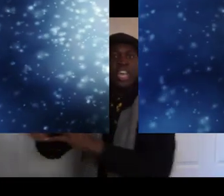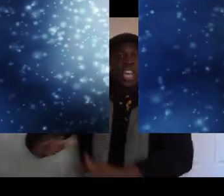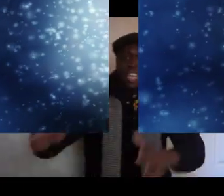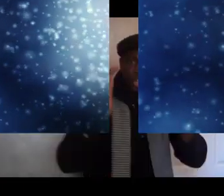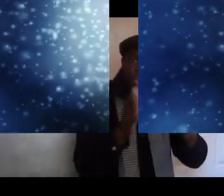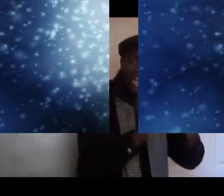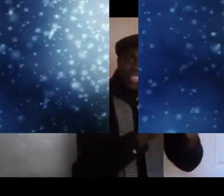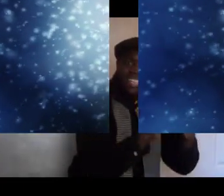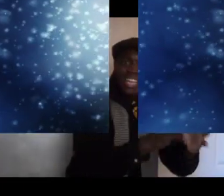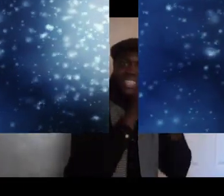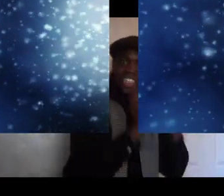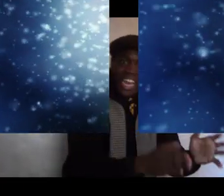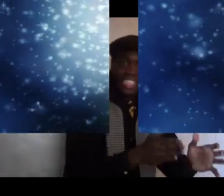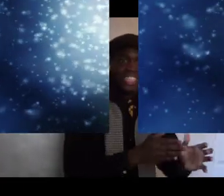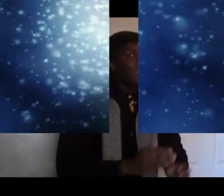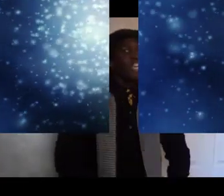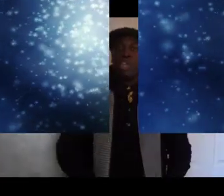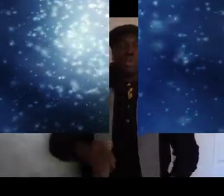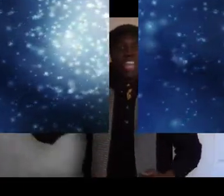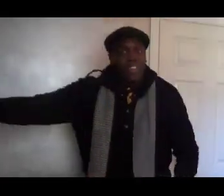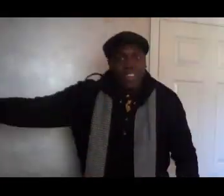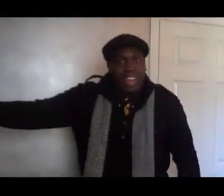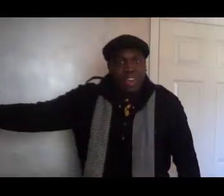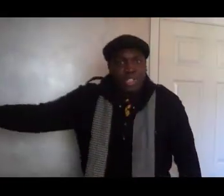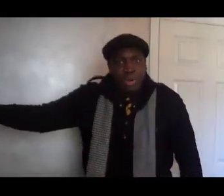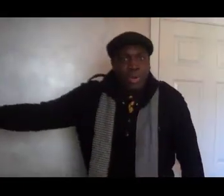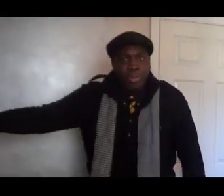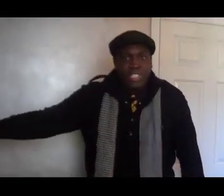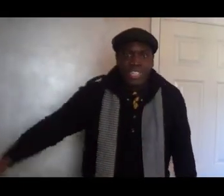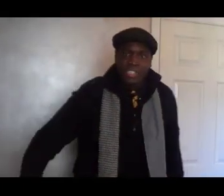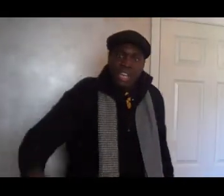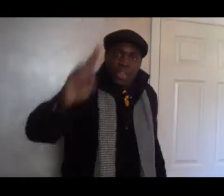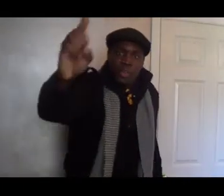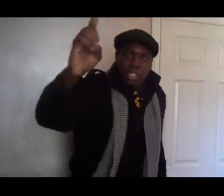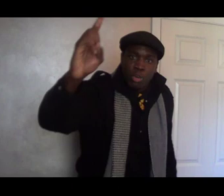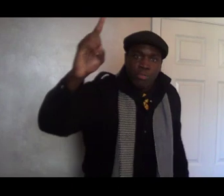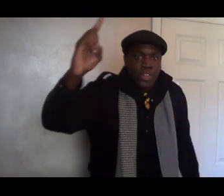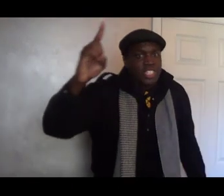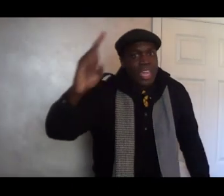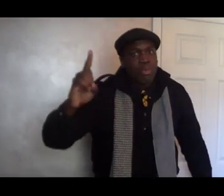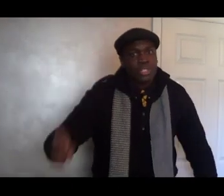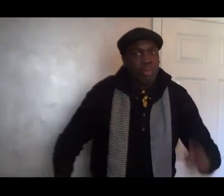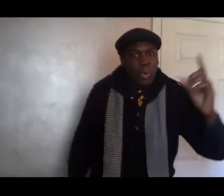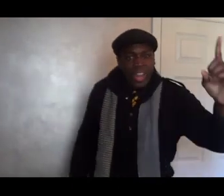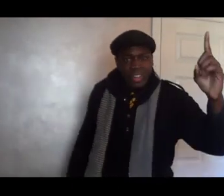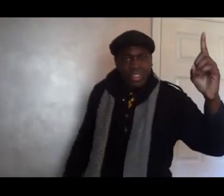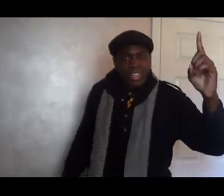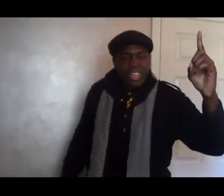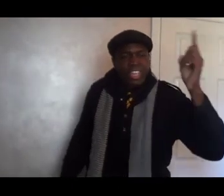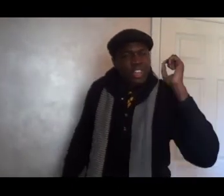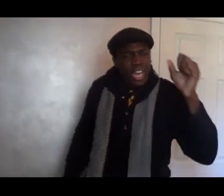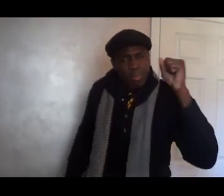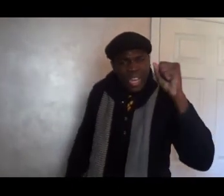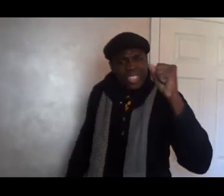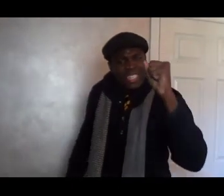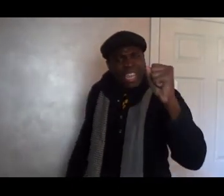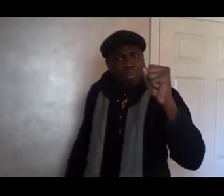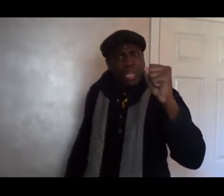and do not decide to change it, you will not find out what your purpose is. So the first thing was the prayer. You got to make a statement.